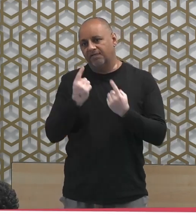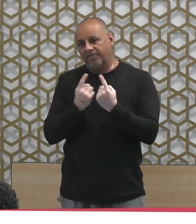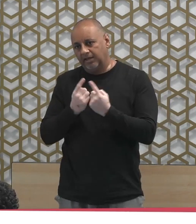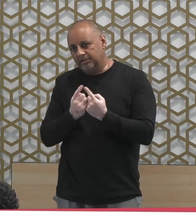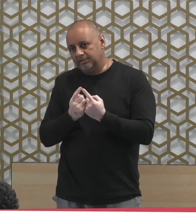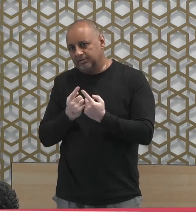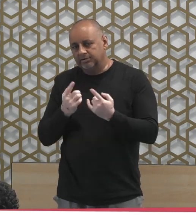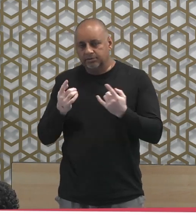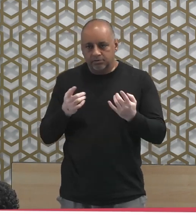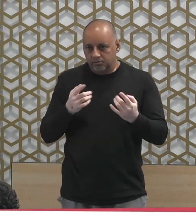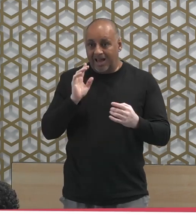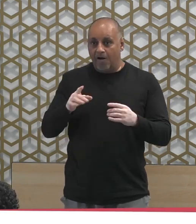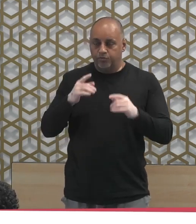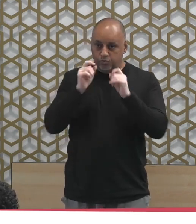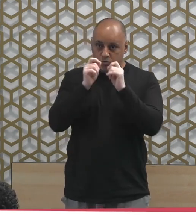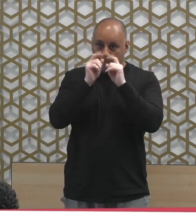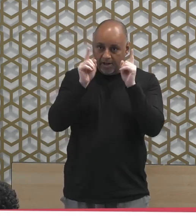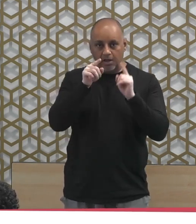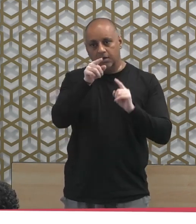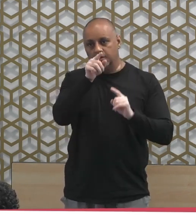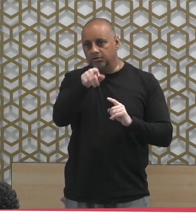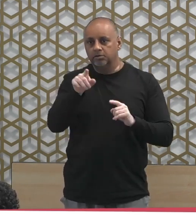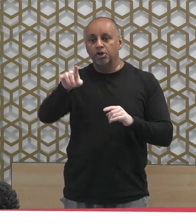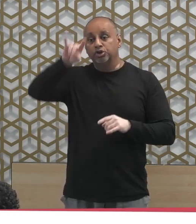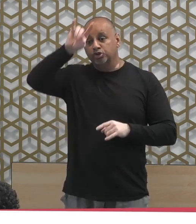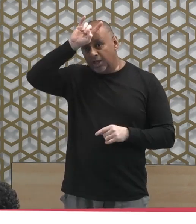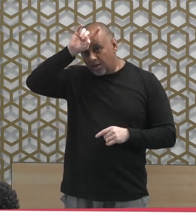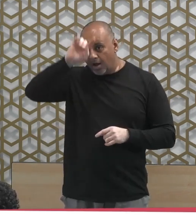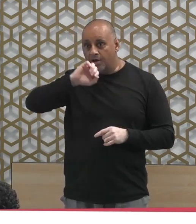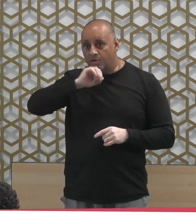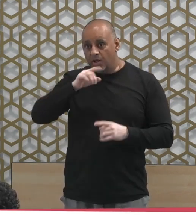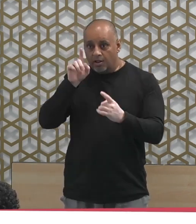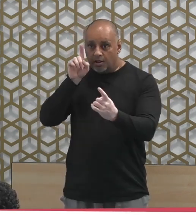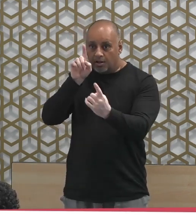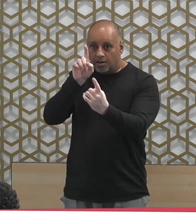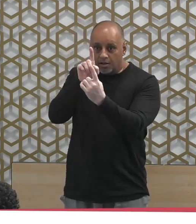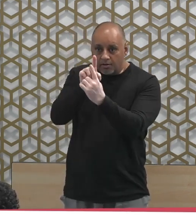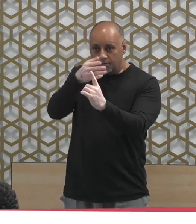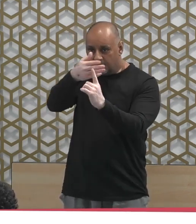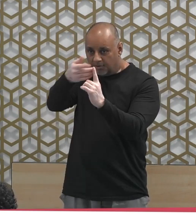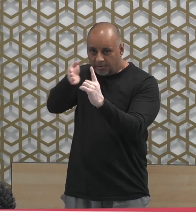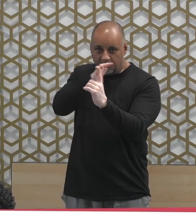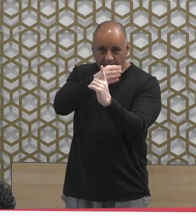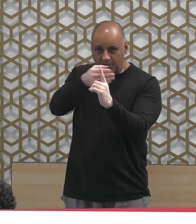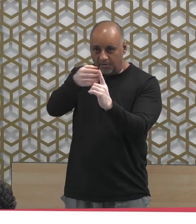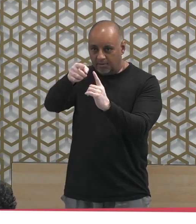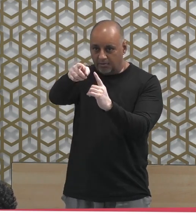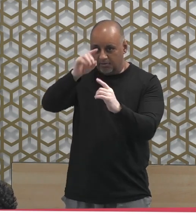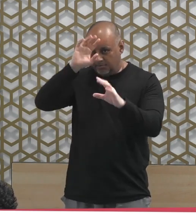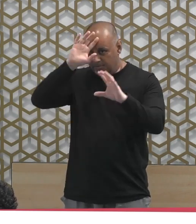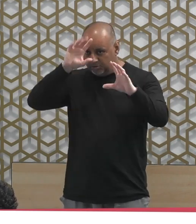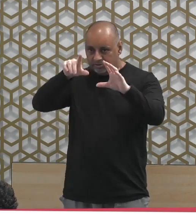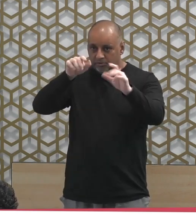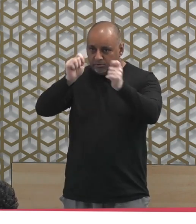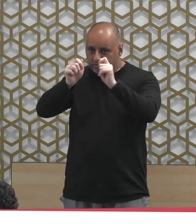realize that As shaitan may try to change the reality of what the haram is.